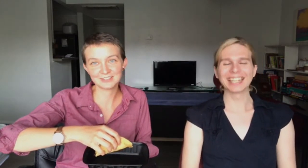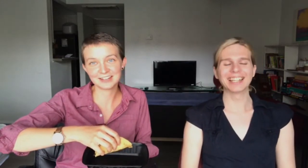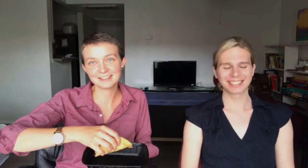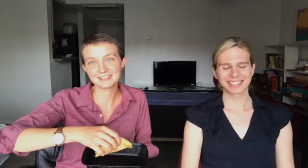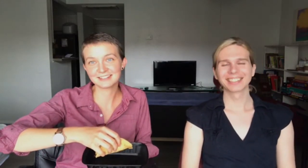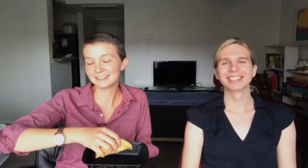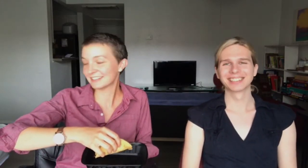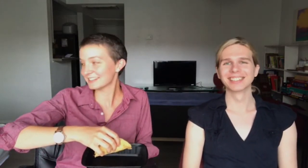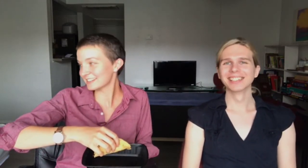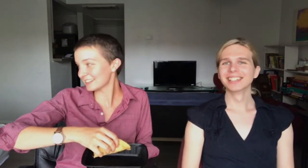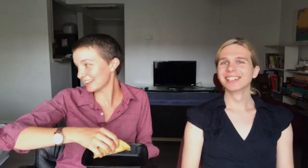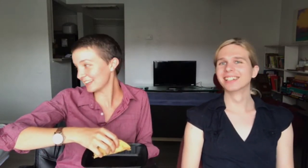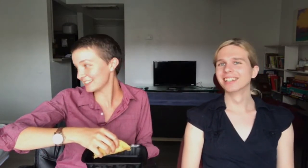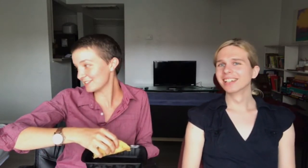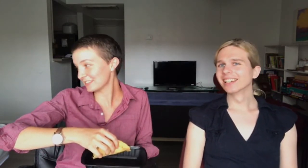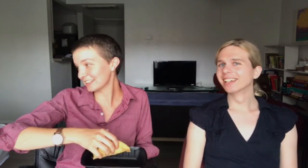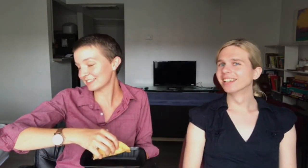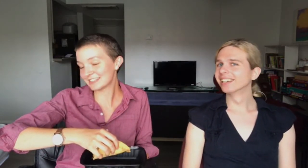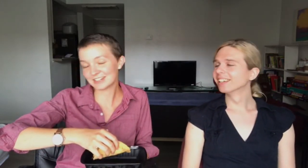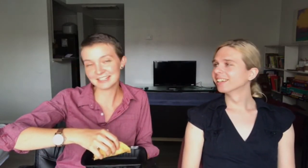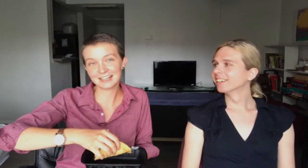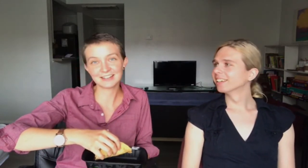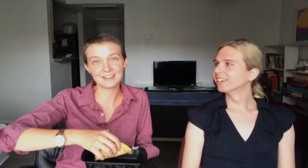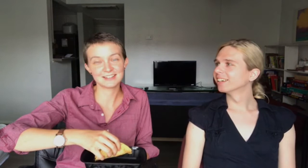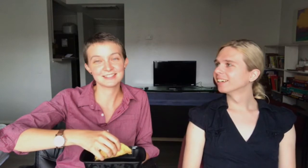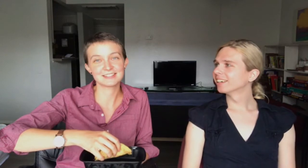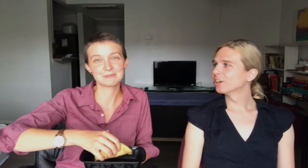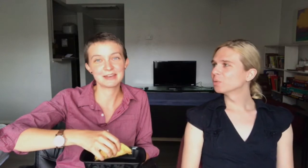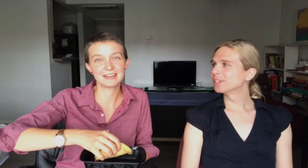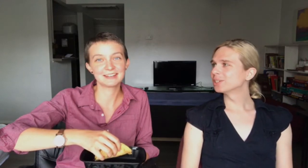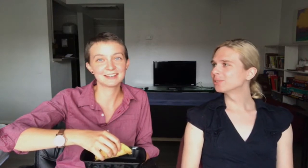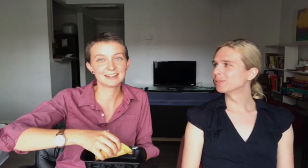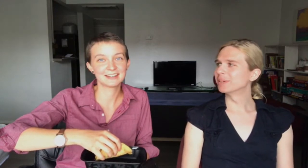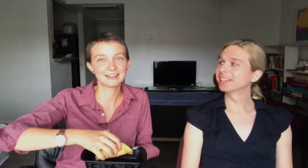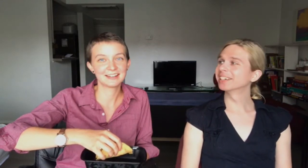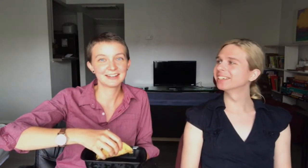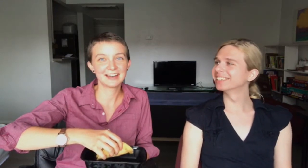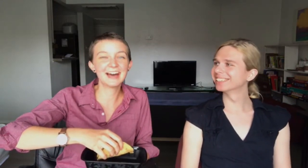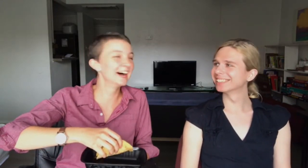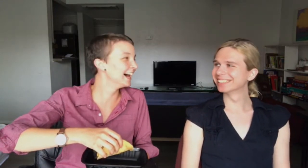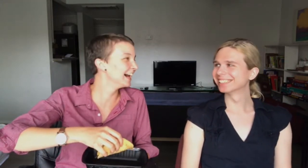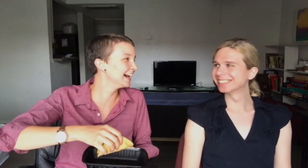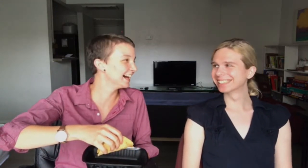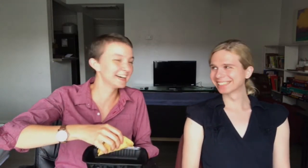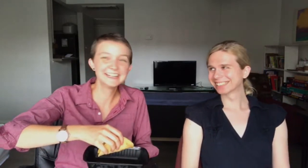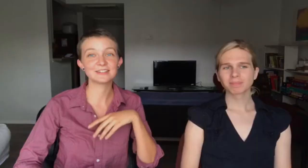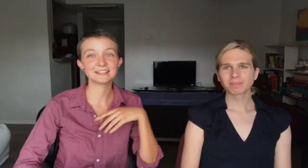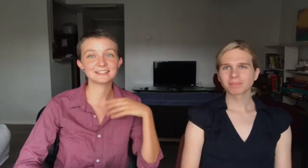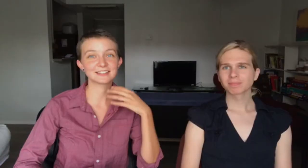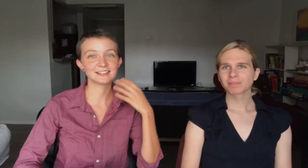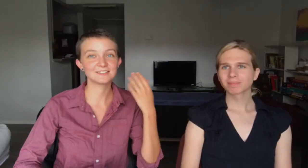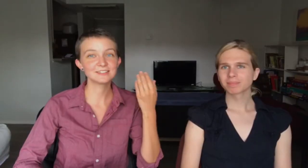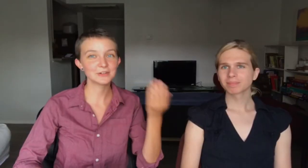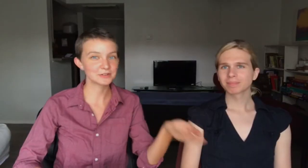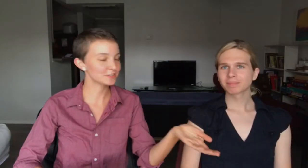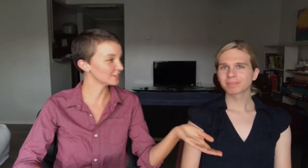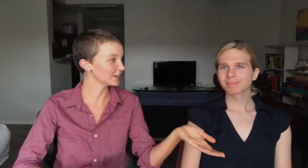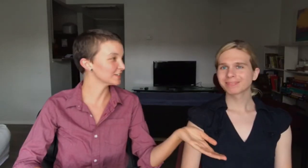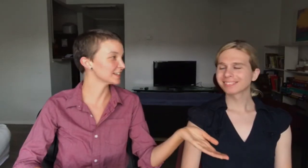friend. That she was literally trying to cuddle us in bed. witch is familiar. We took a lovely photoshoot of her, which